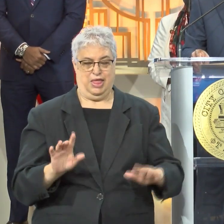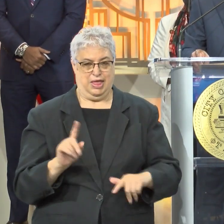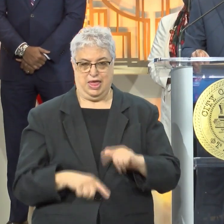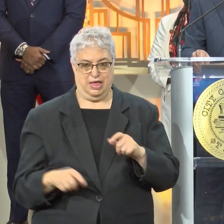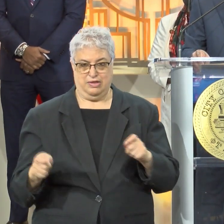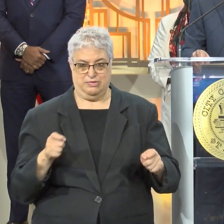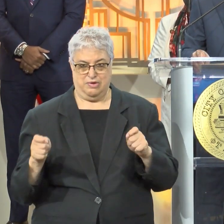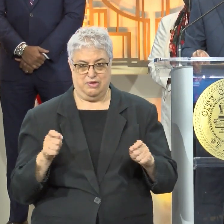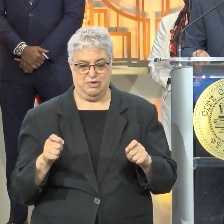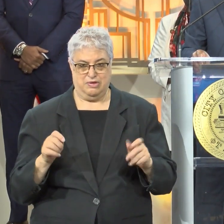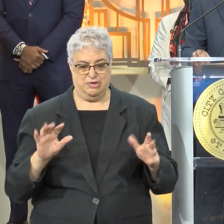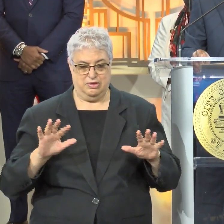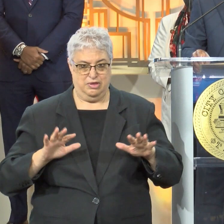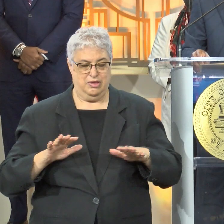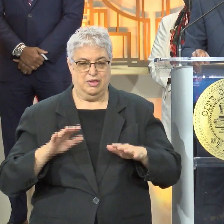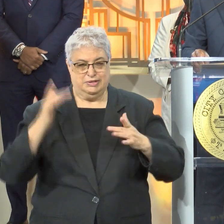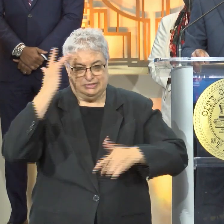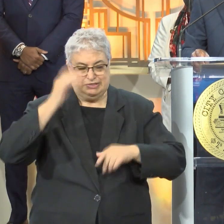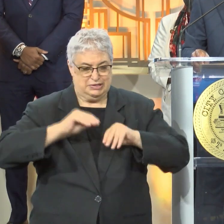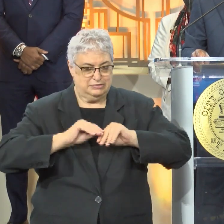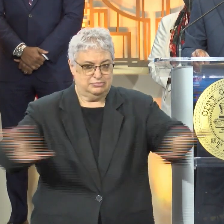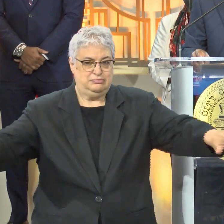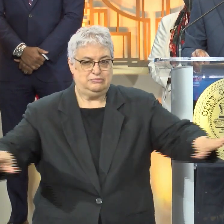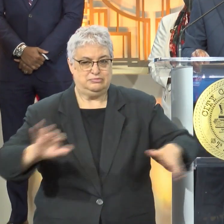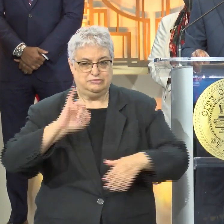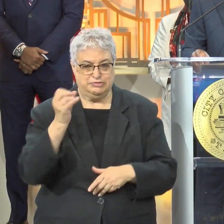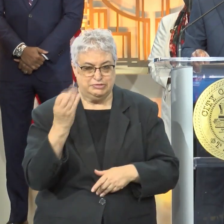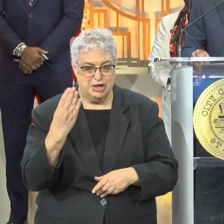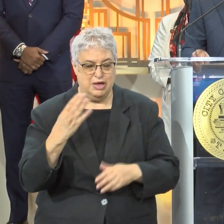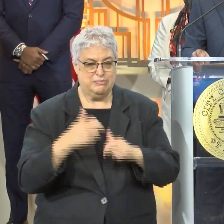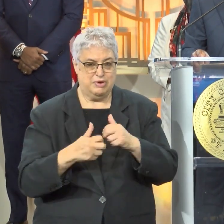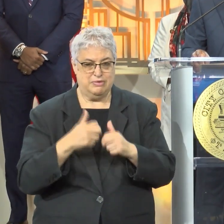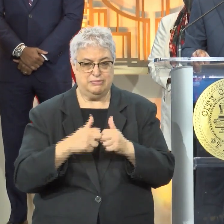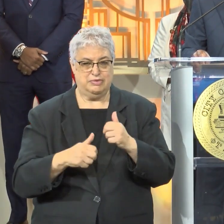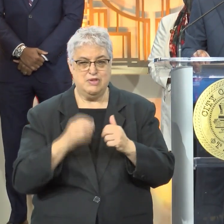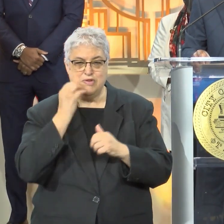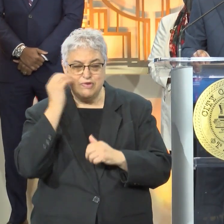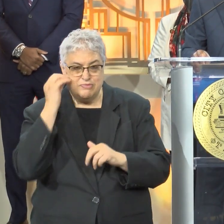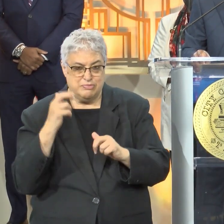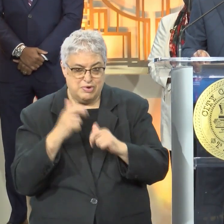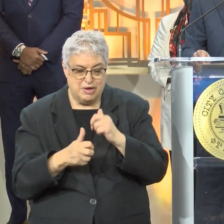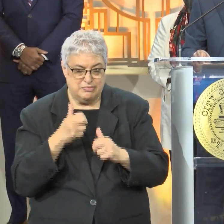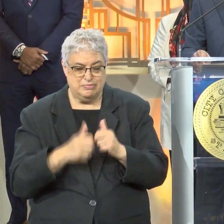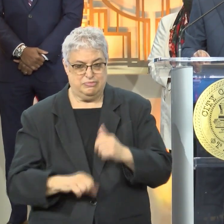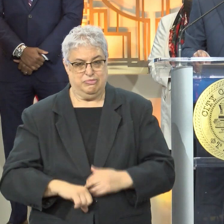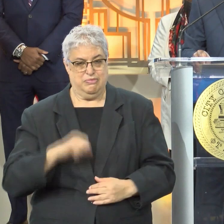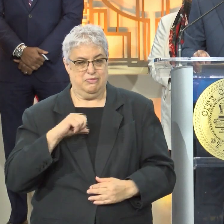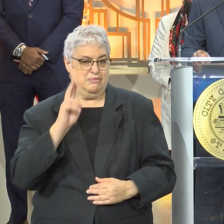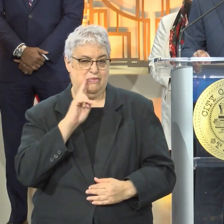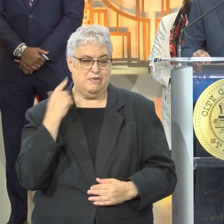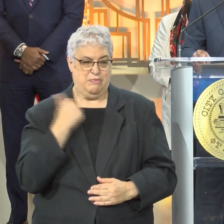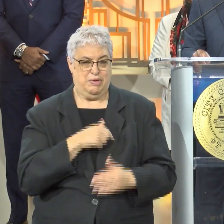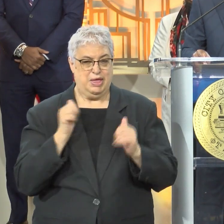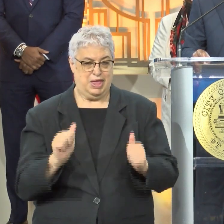control the pandemic or other issues like jobs and housing, but as proud Houstonians, we do have the power